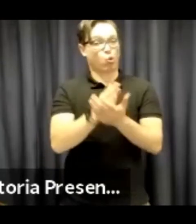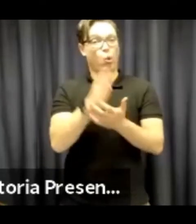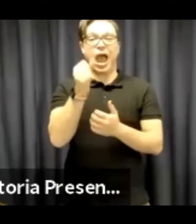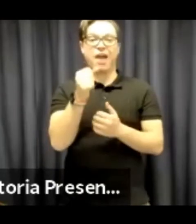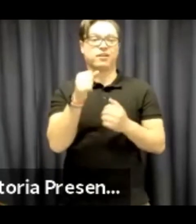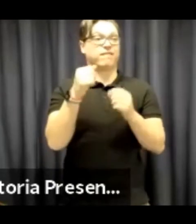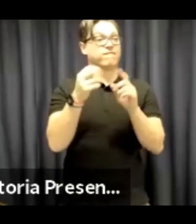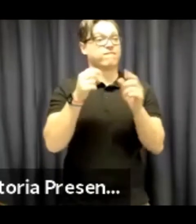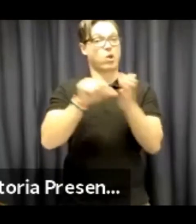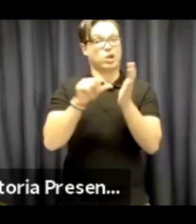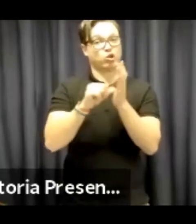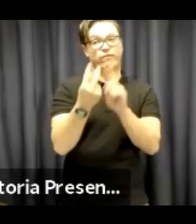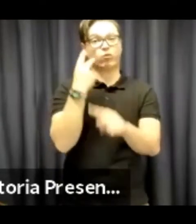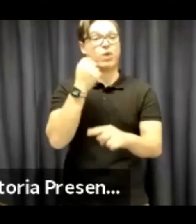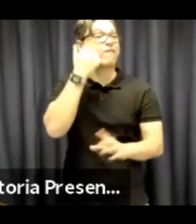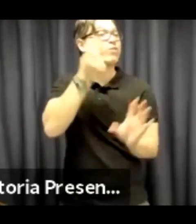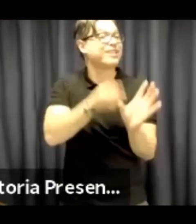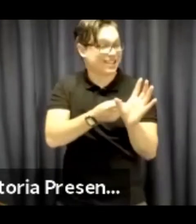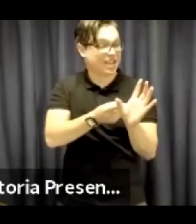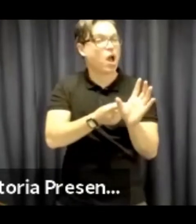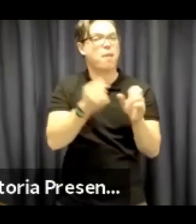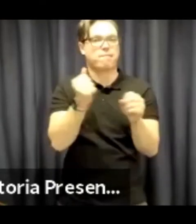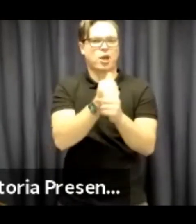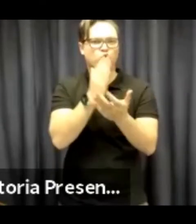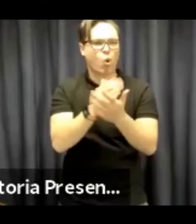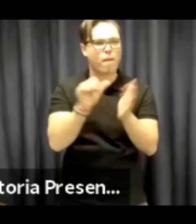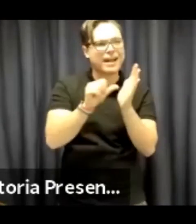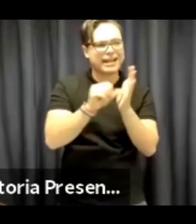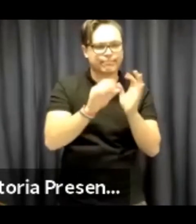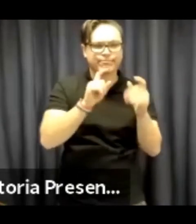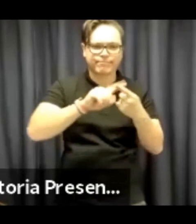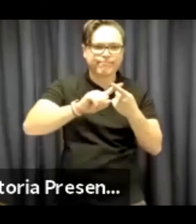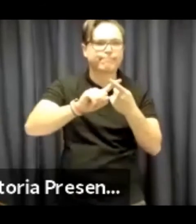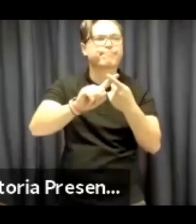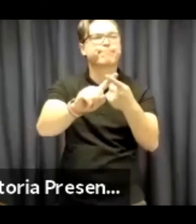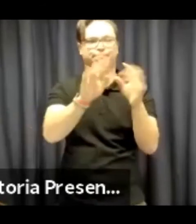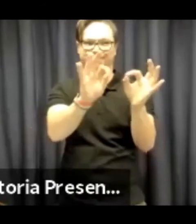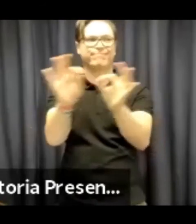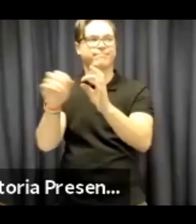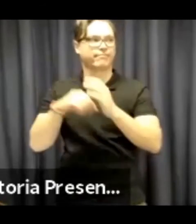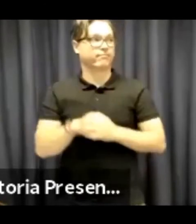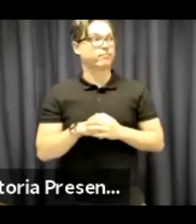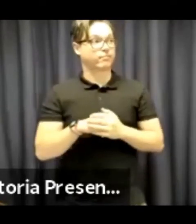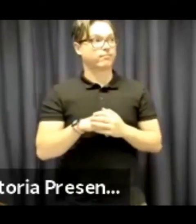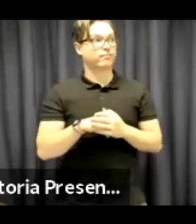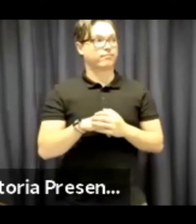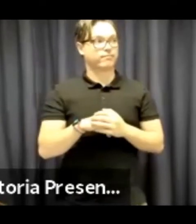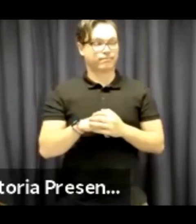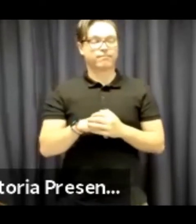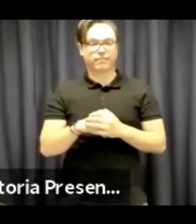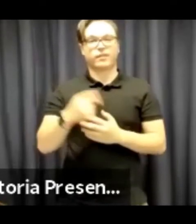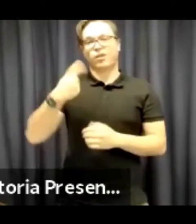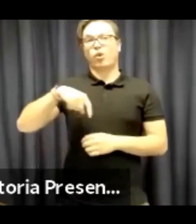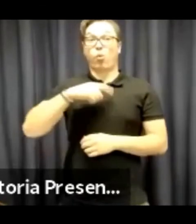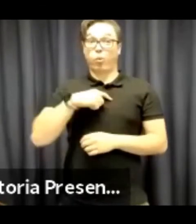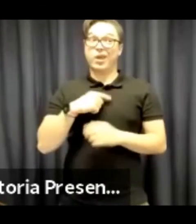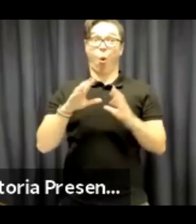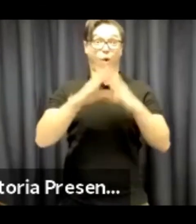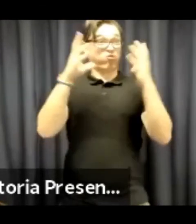we're going to ensure that we hold a financial review each year to ensure that we are sustainable and the finances are